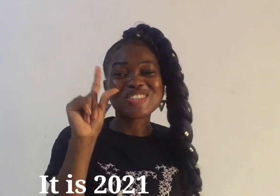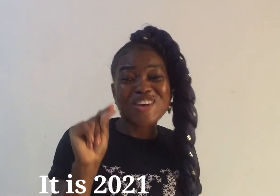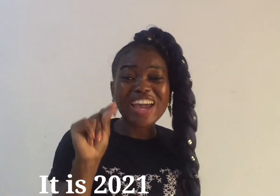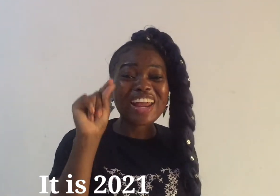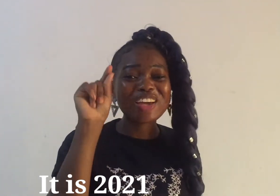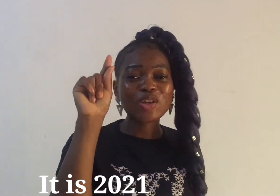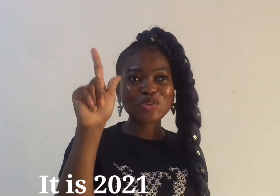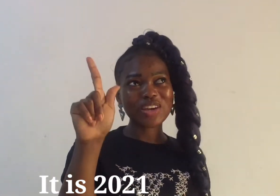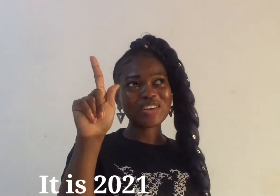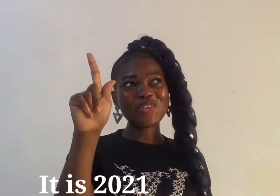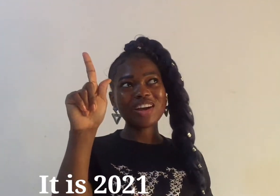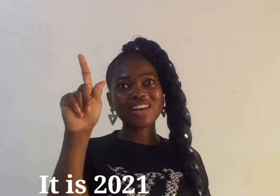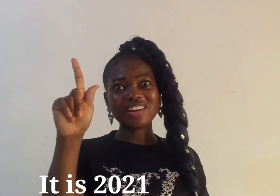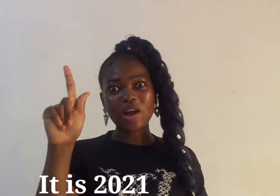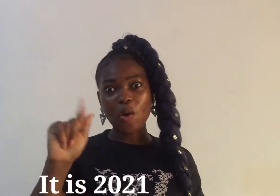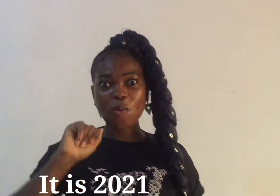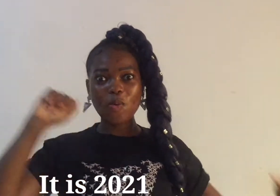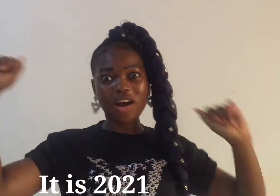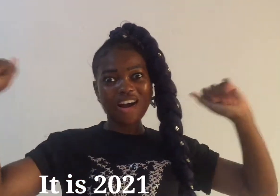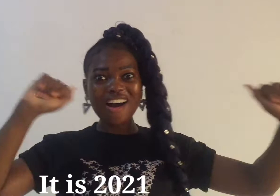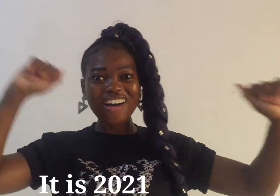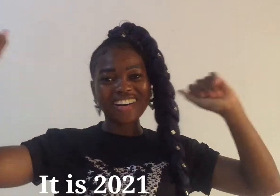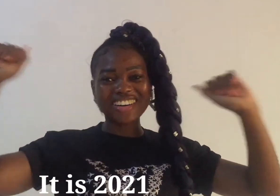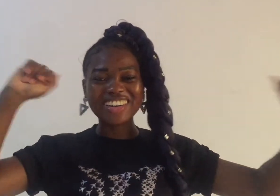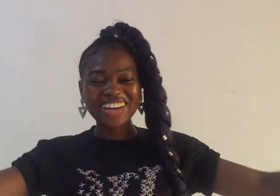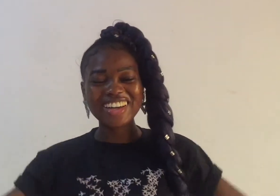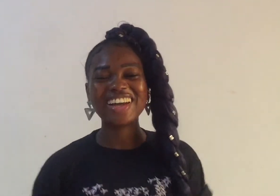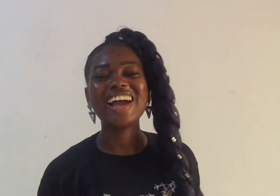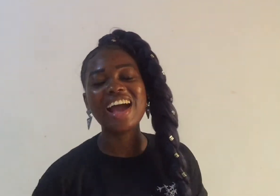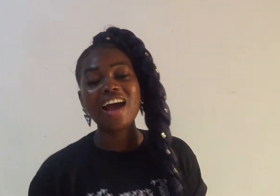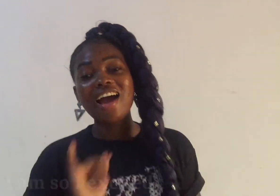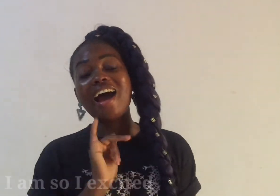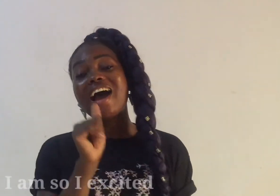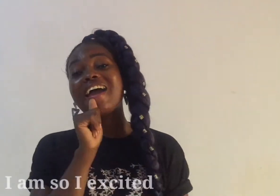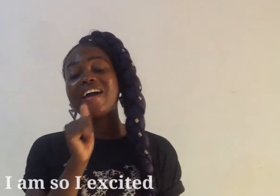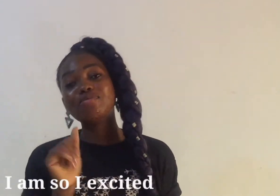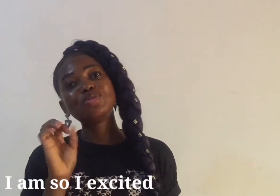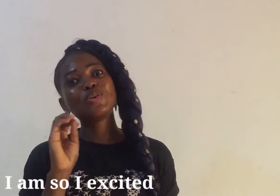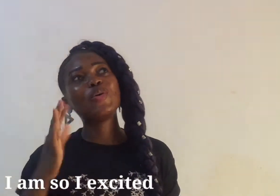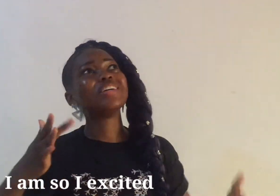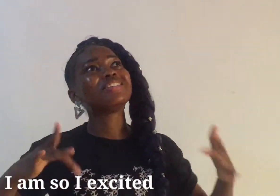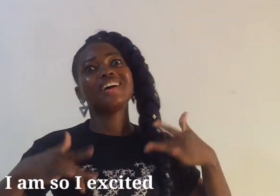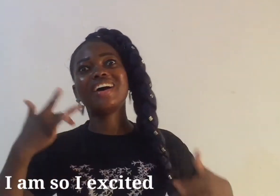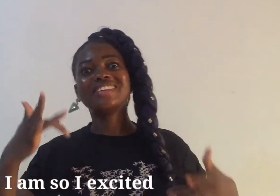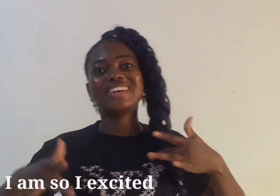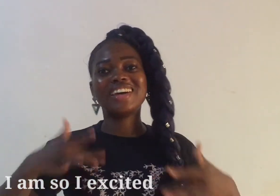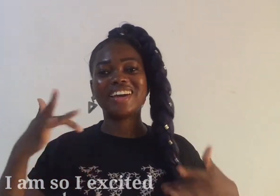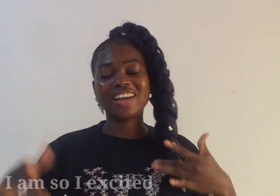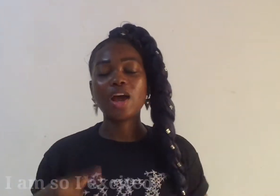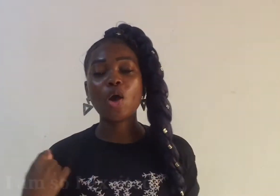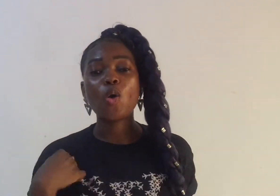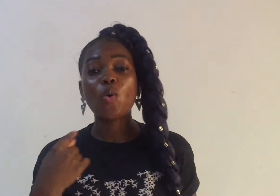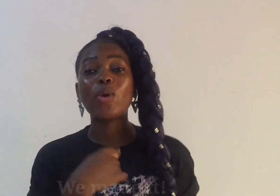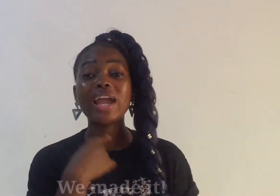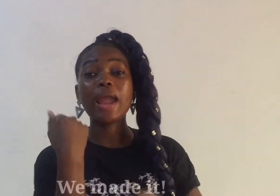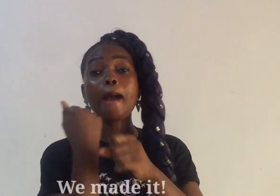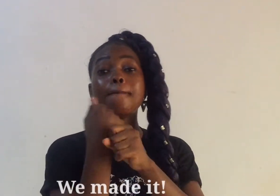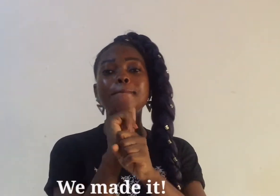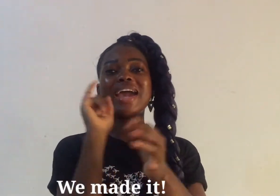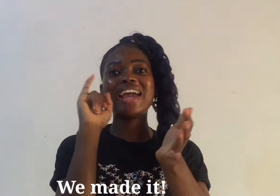2021 I am so excited we made